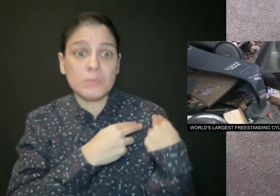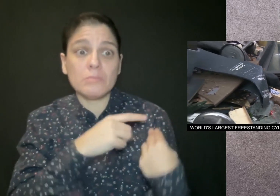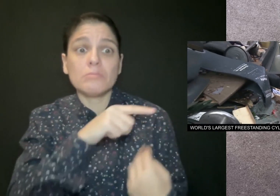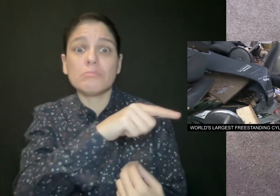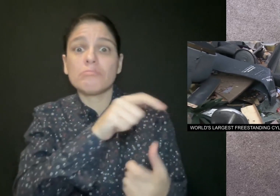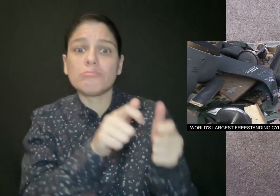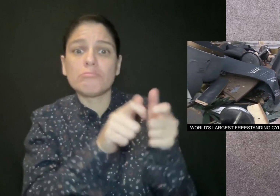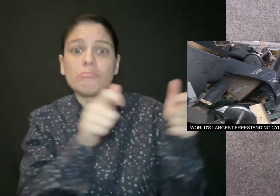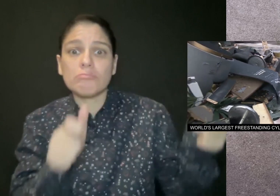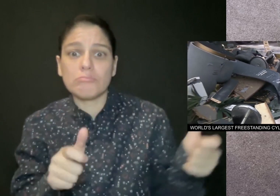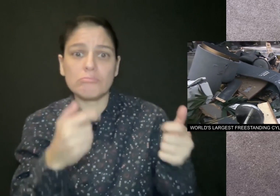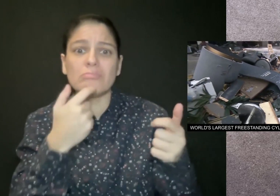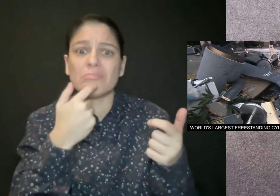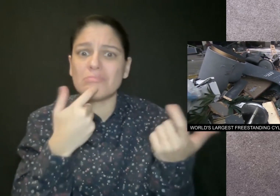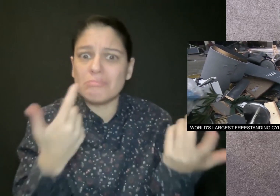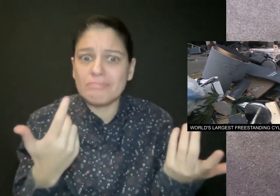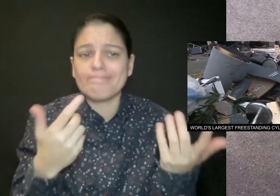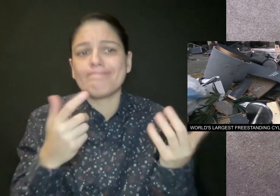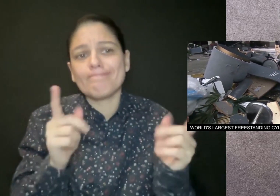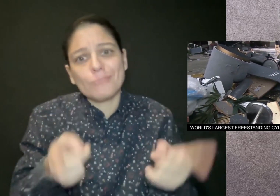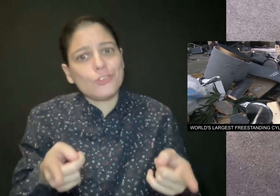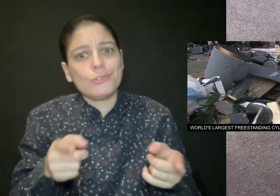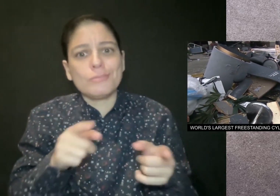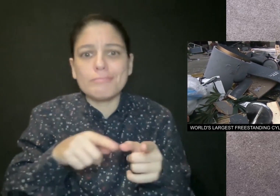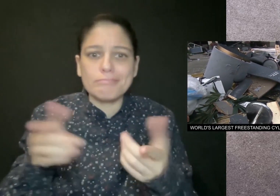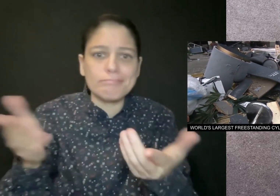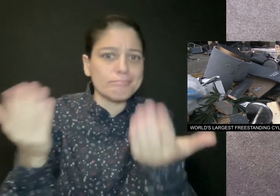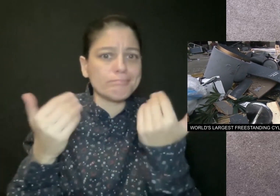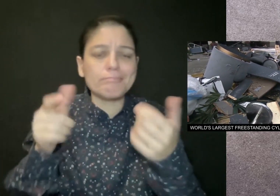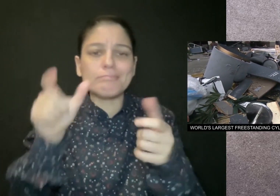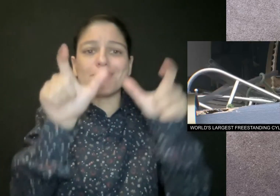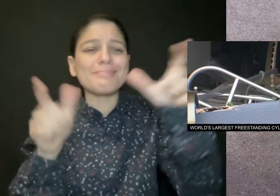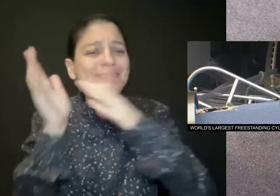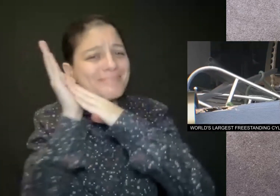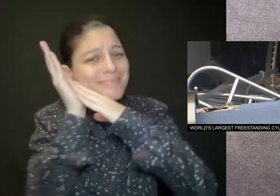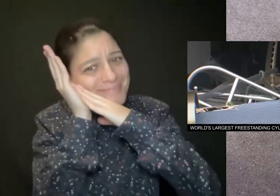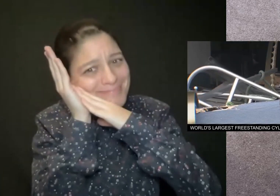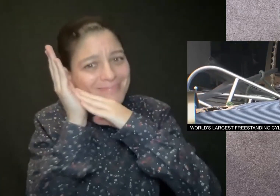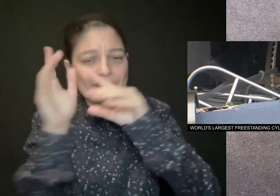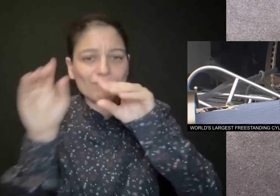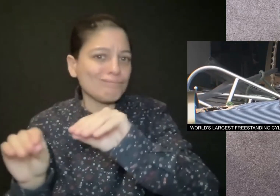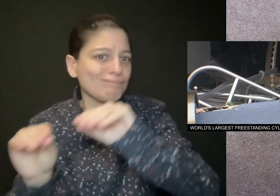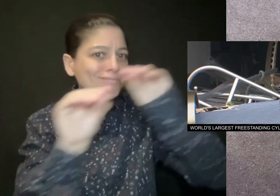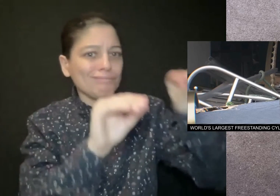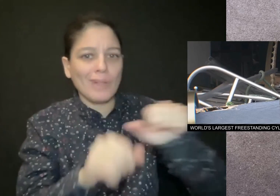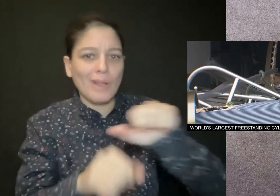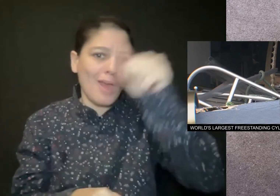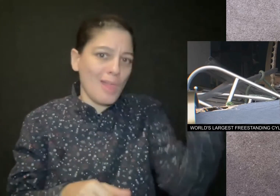Company officials say guests were relocated and the hotel was closed.